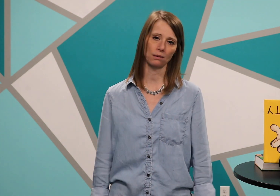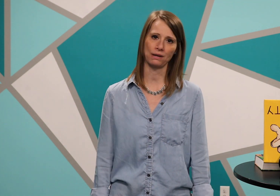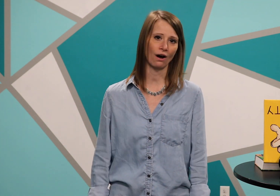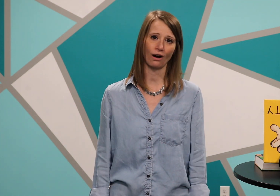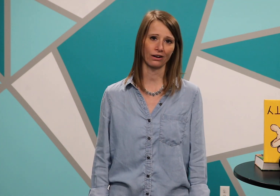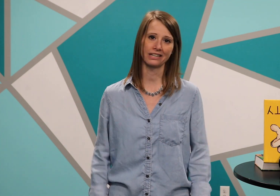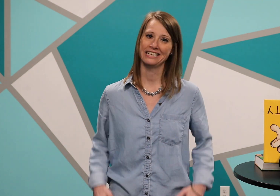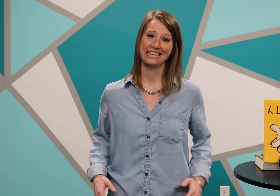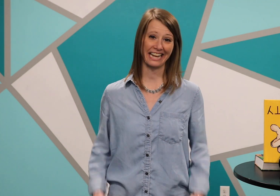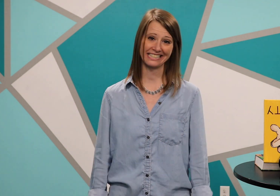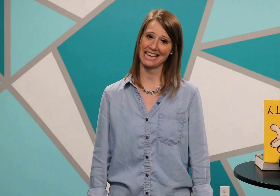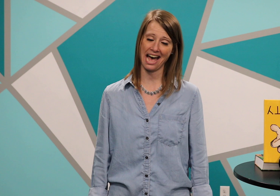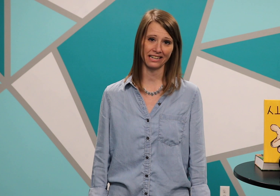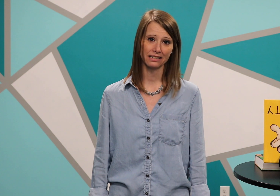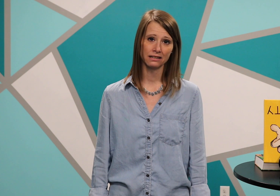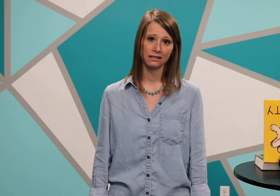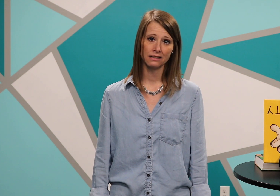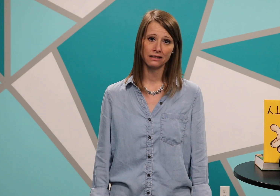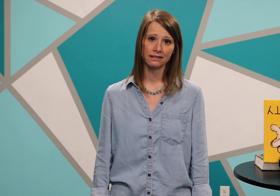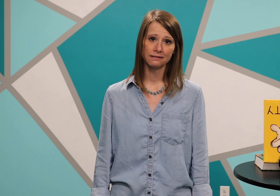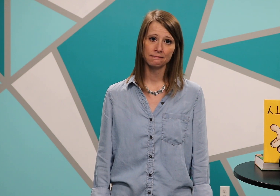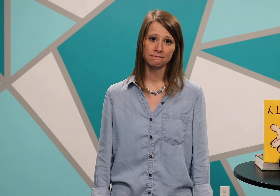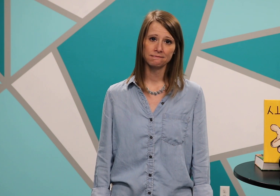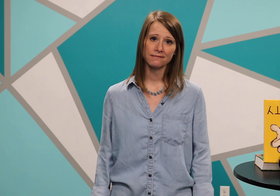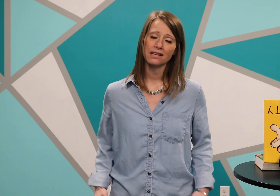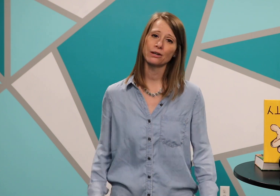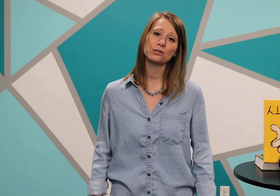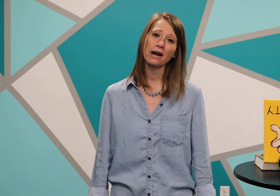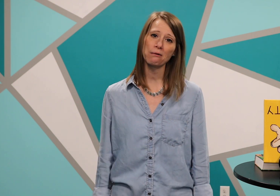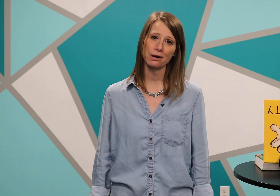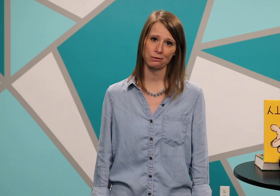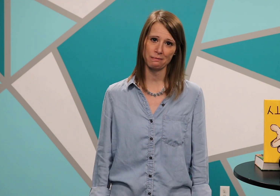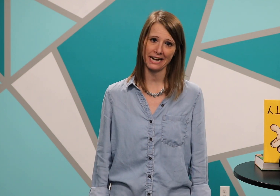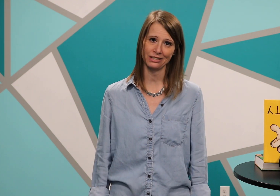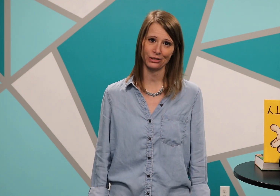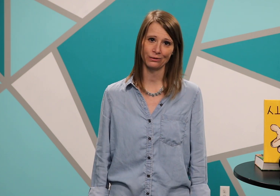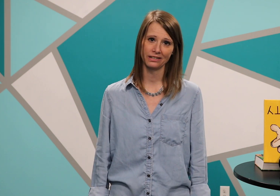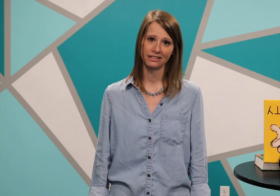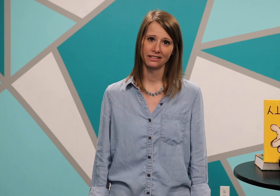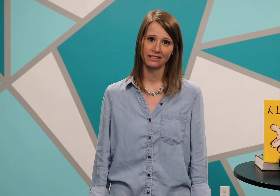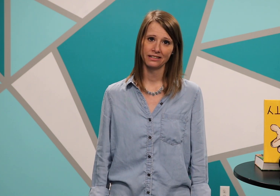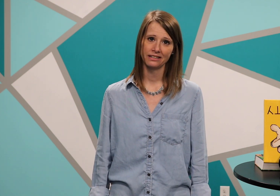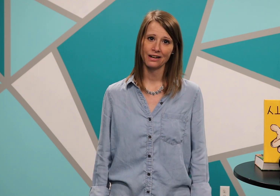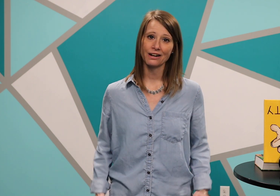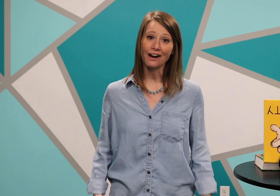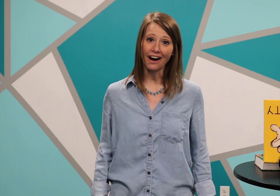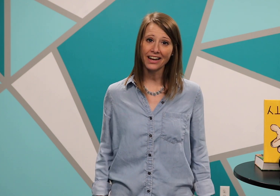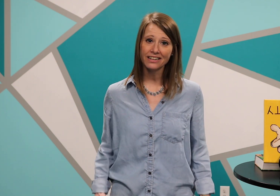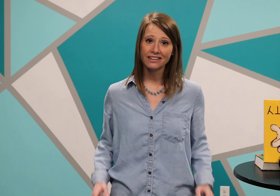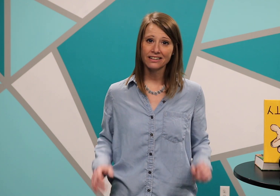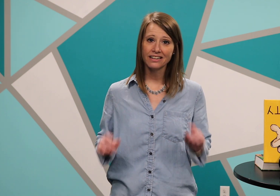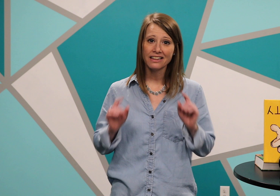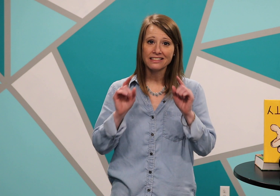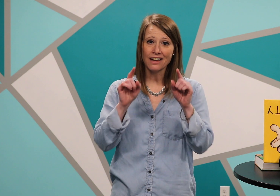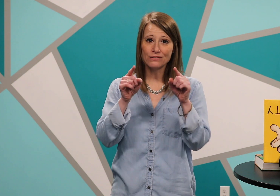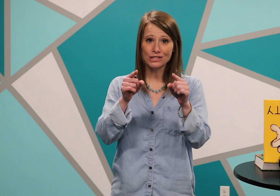be hard and sad. Here's what I want to remind you. God loves